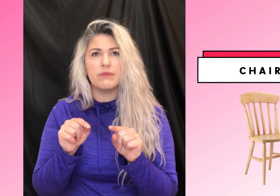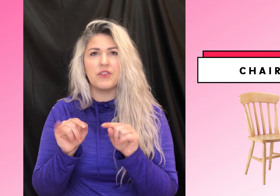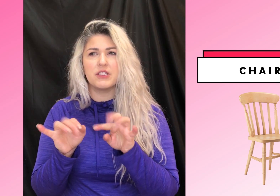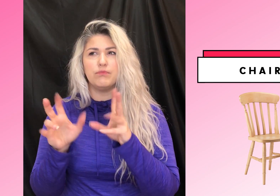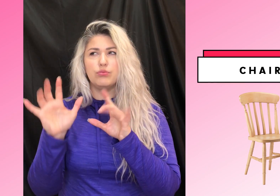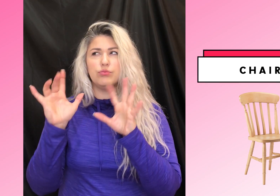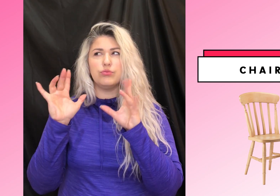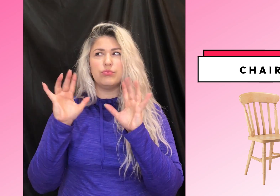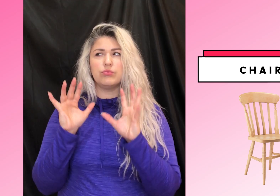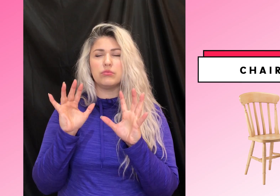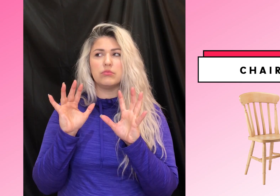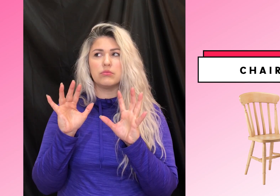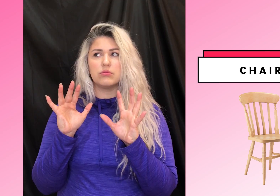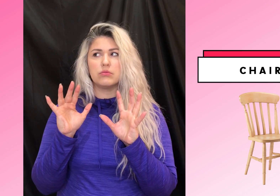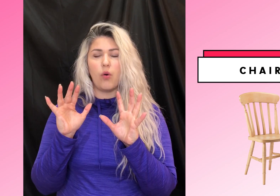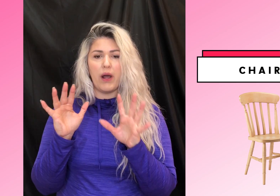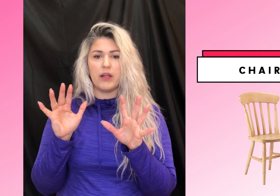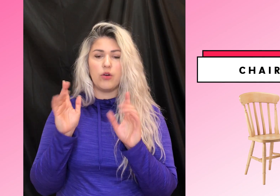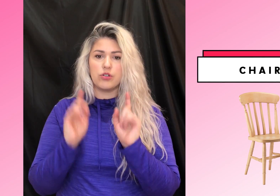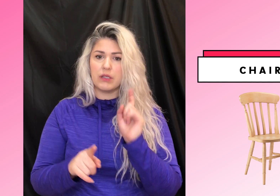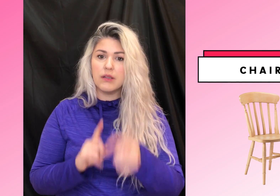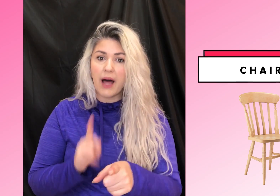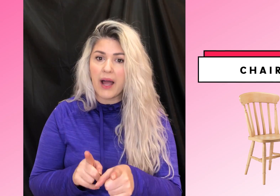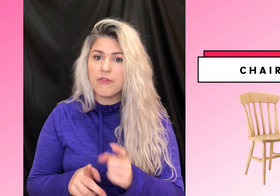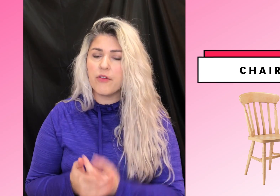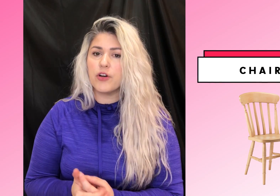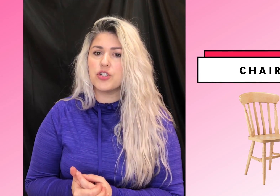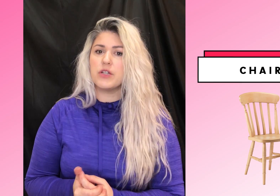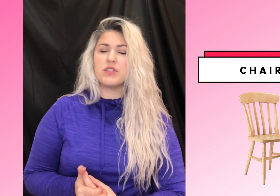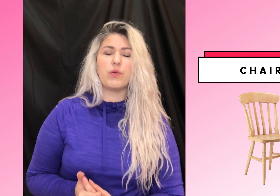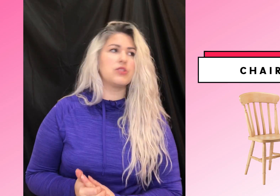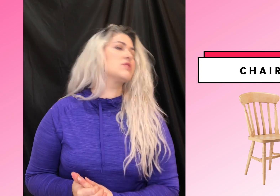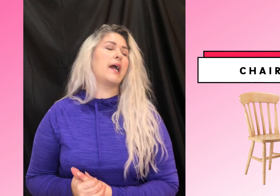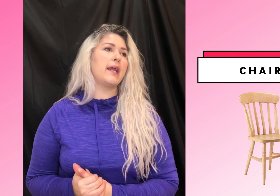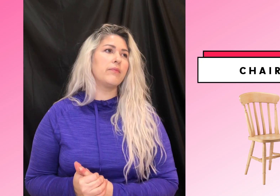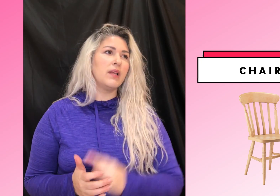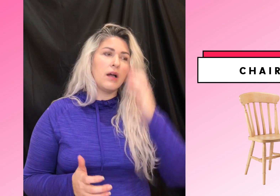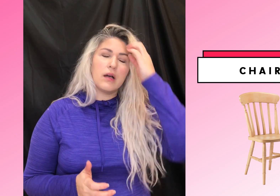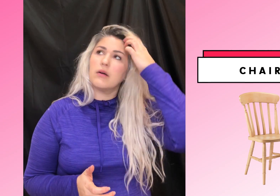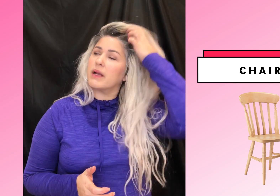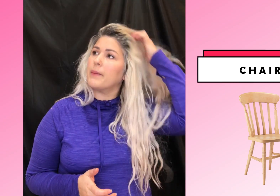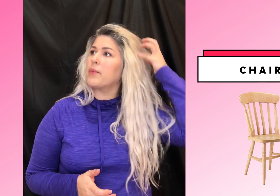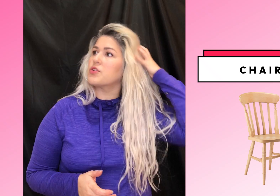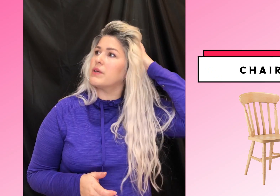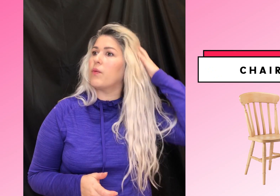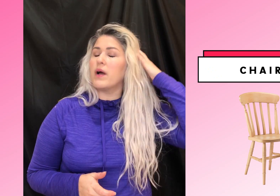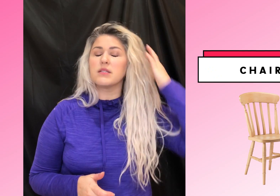about this a while ago during the live version of sequestered signing. Um, I can't remember which week it was,